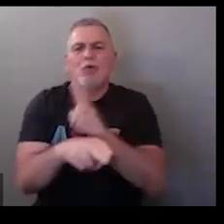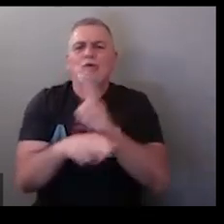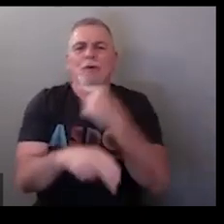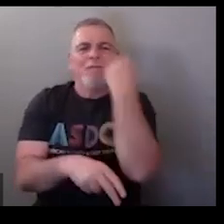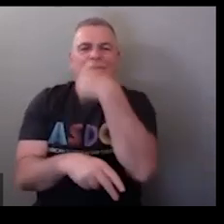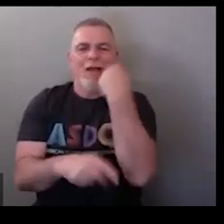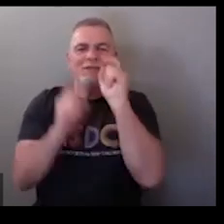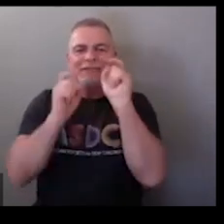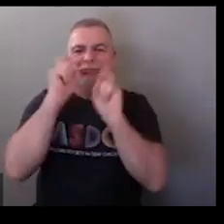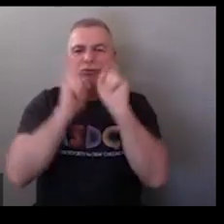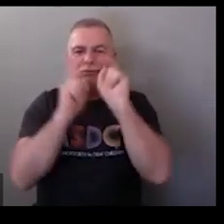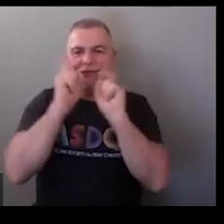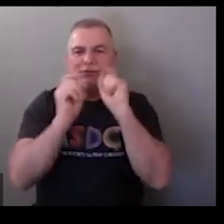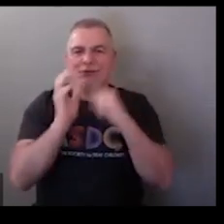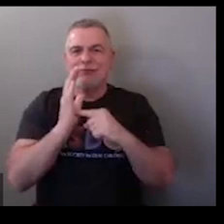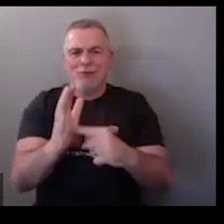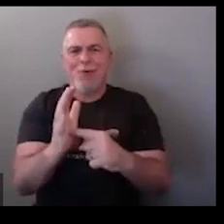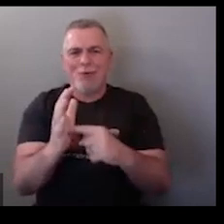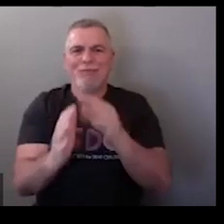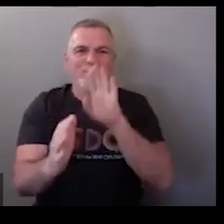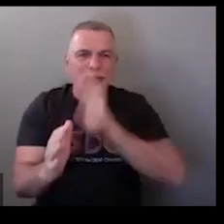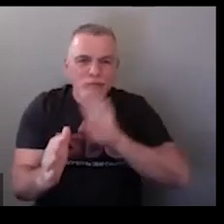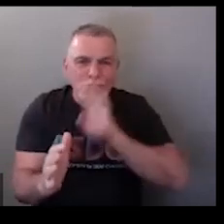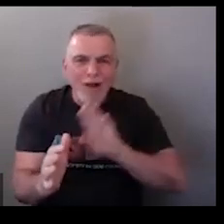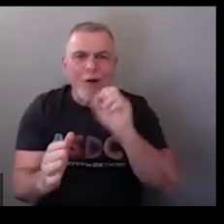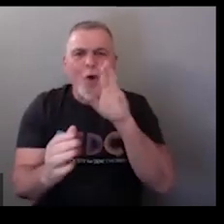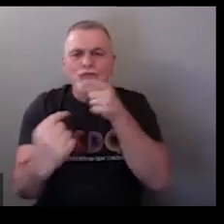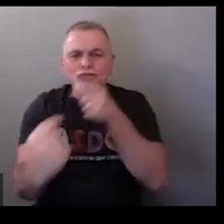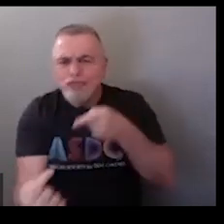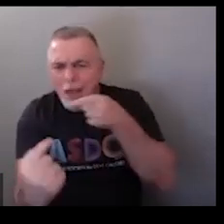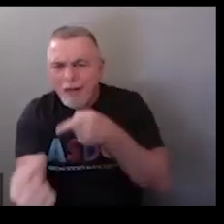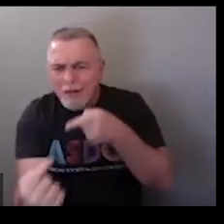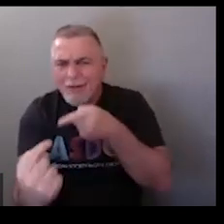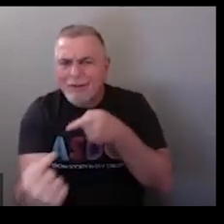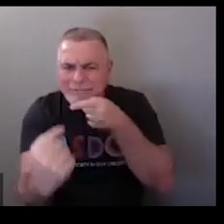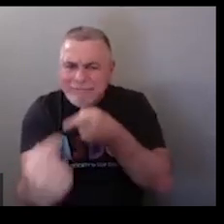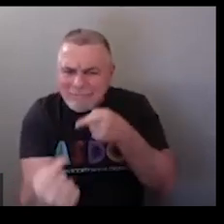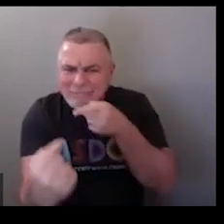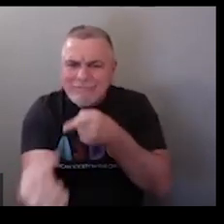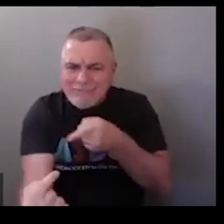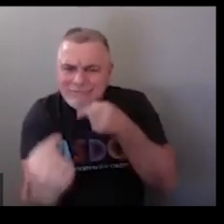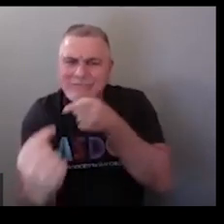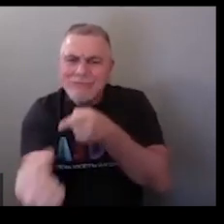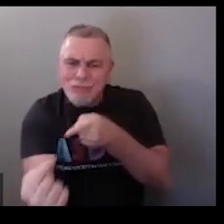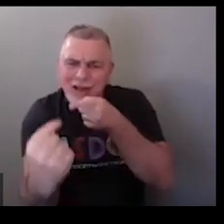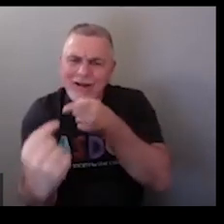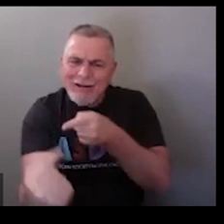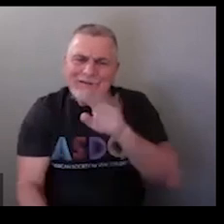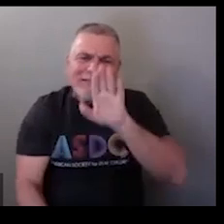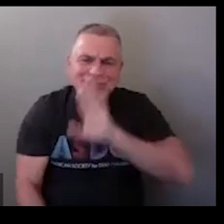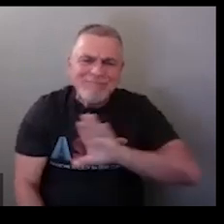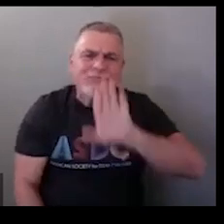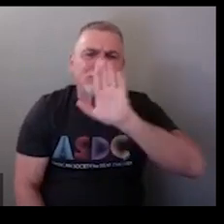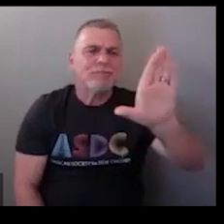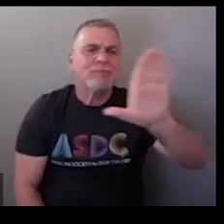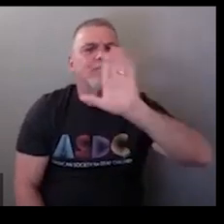and make sure your facial expression matches you know that your facial expression shows struggling or that you're frustrated